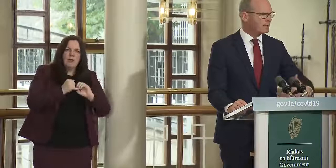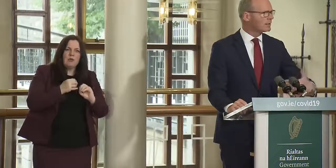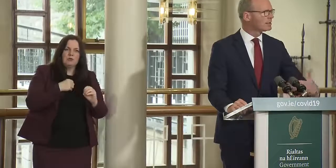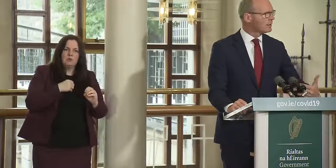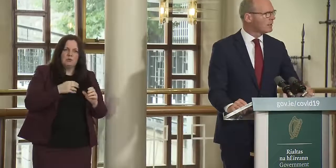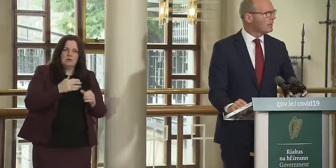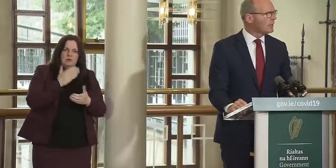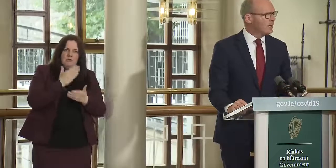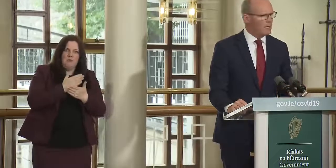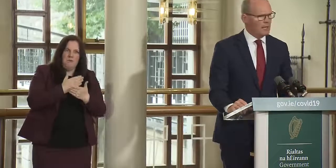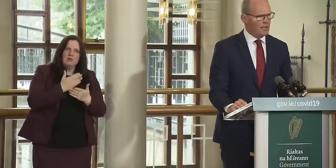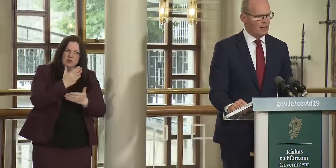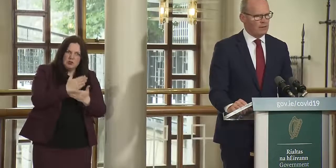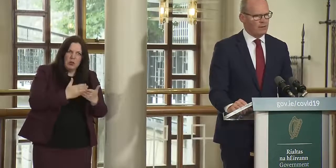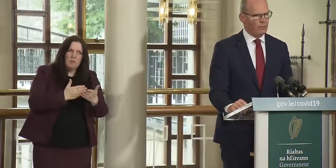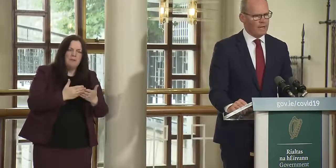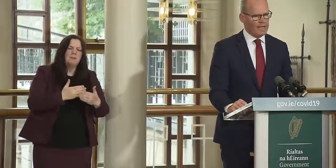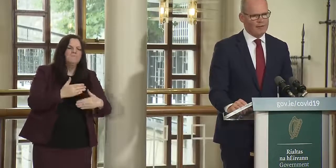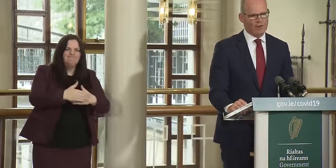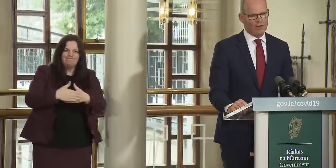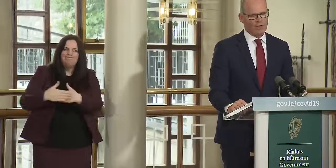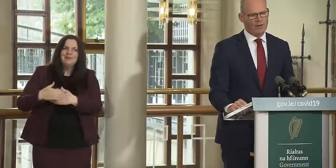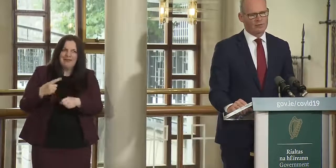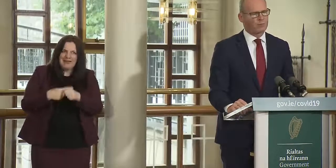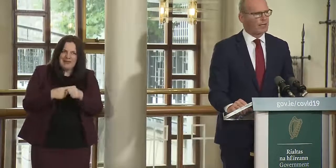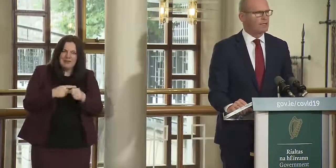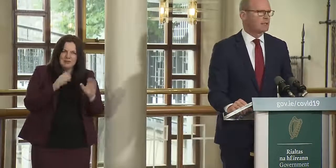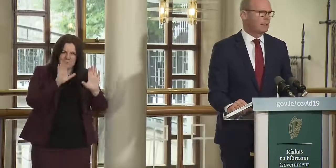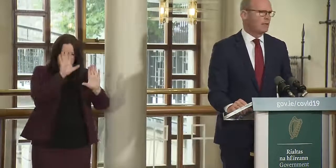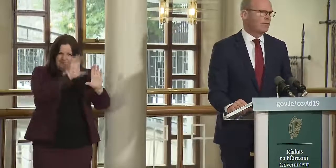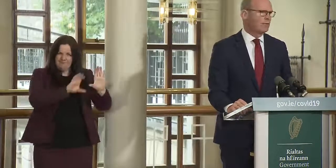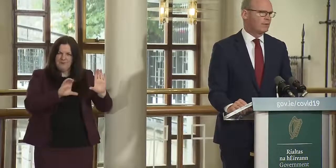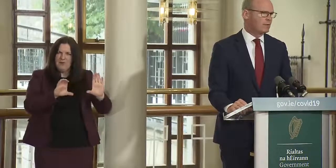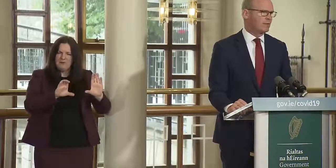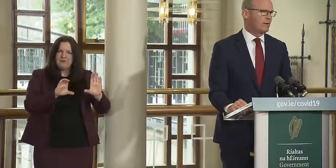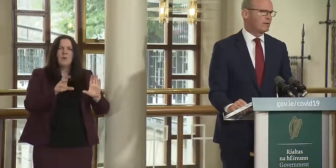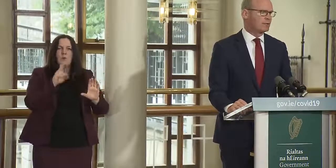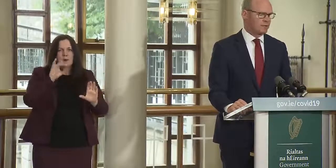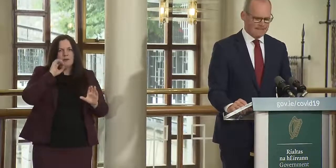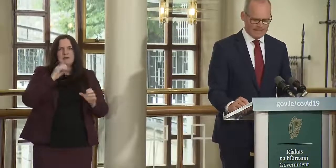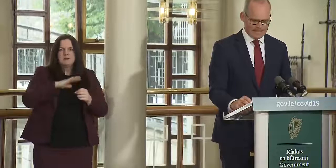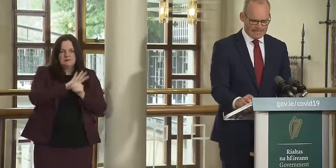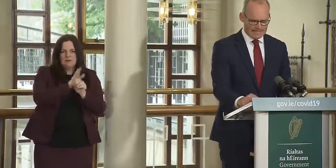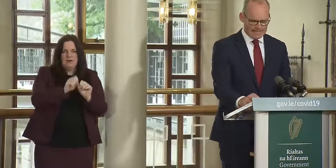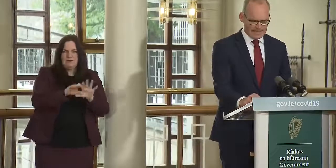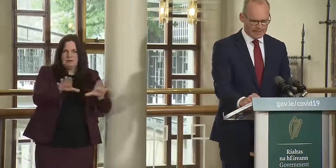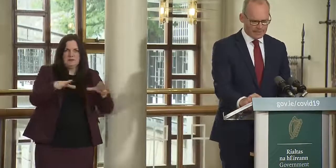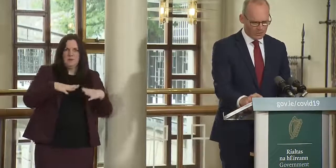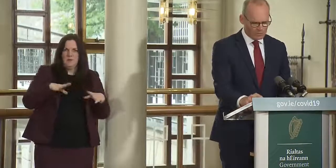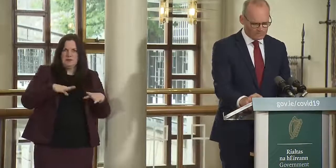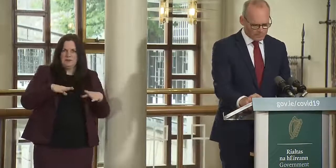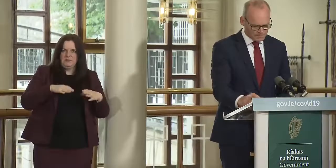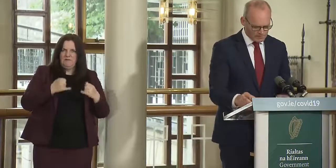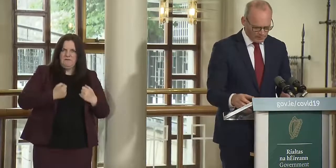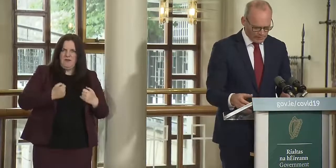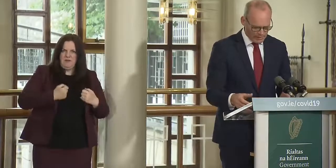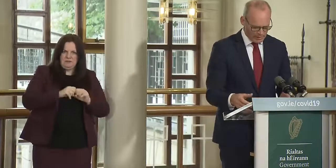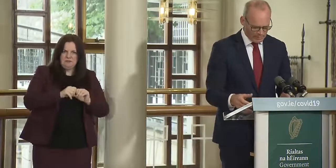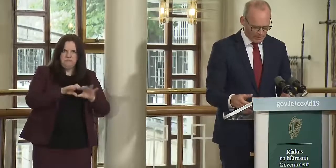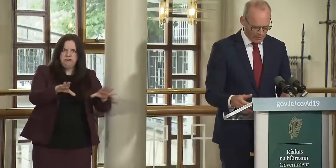a second uh wave of spread of of this virus uh and so